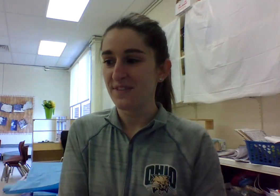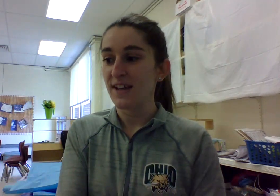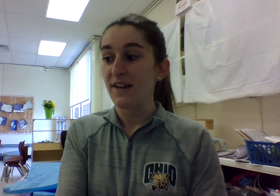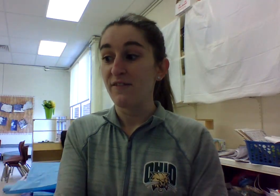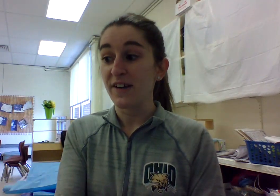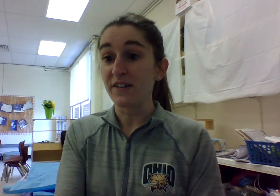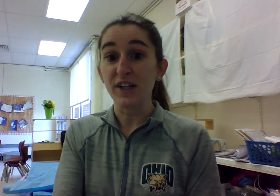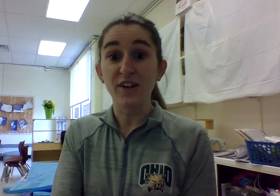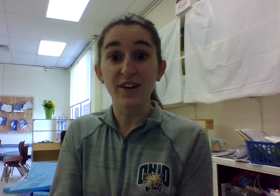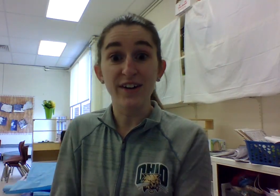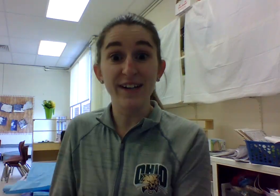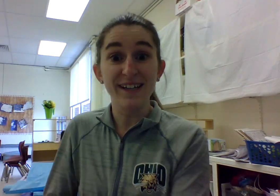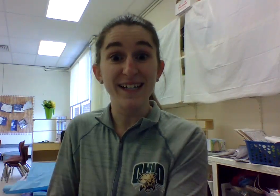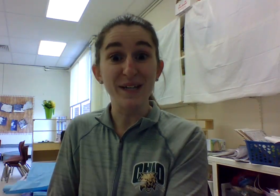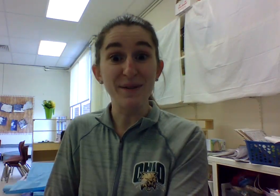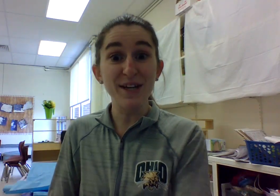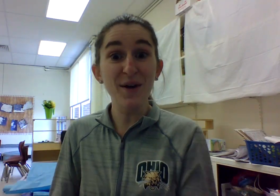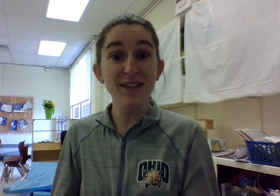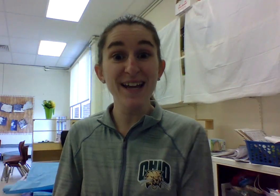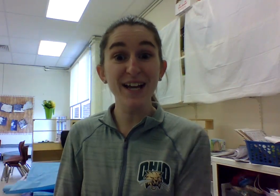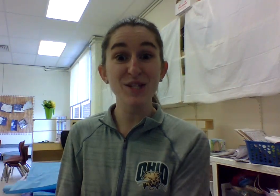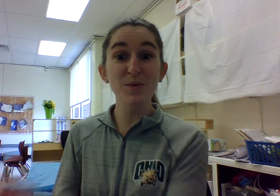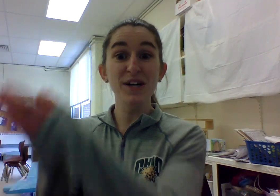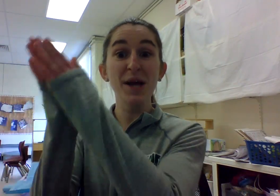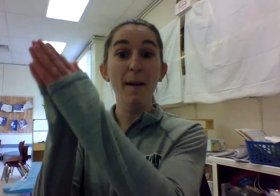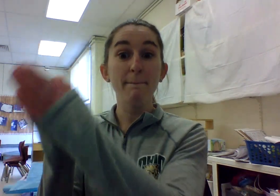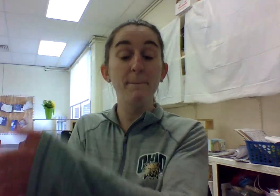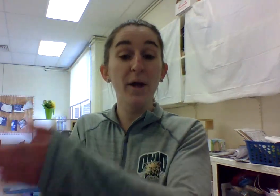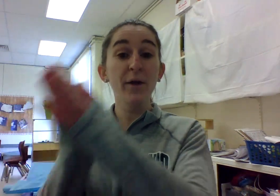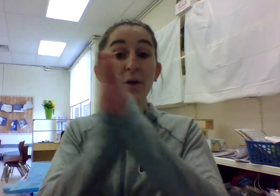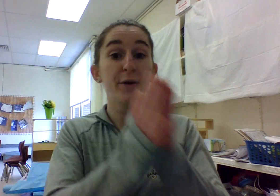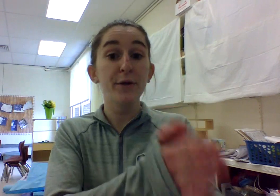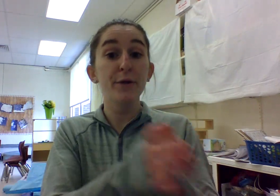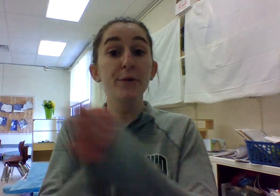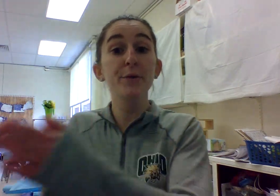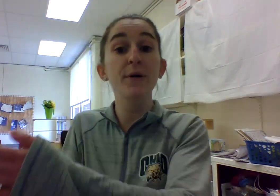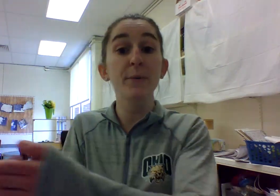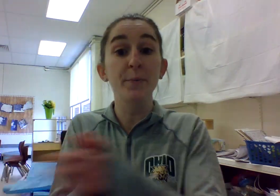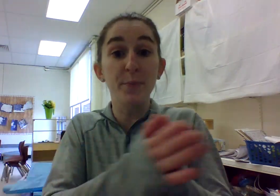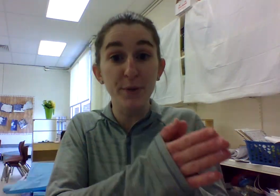Very good. Here we go. The next word. Buh, ew, boo.